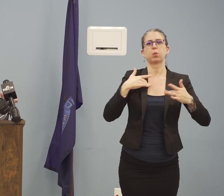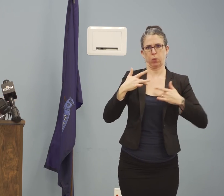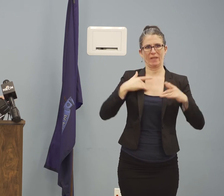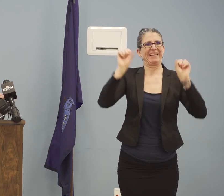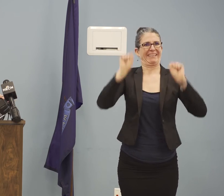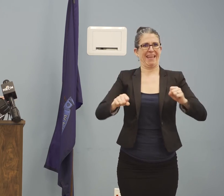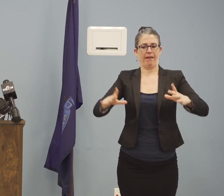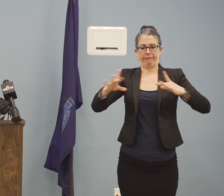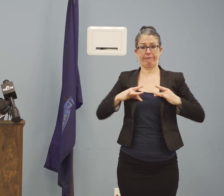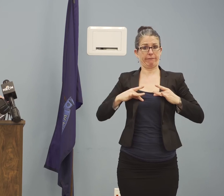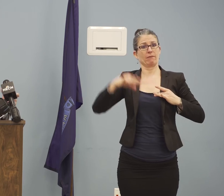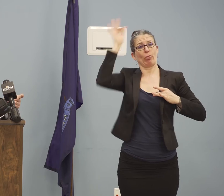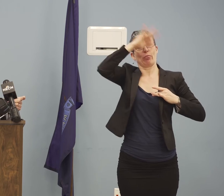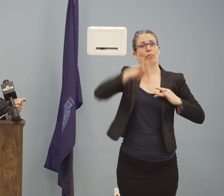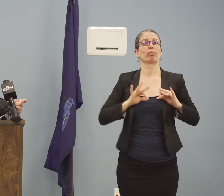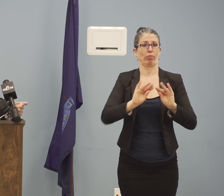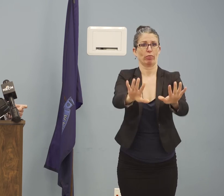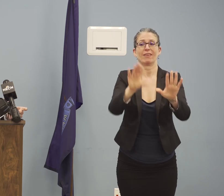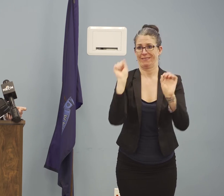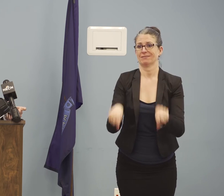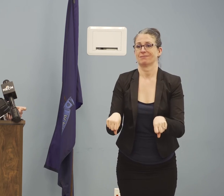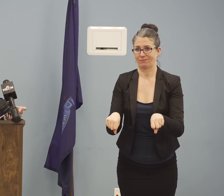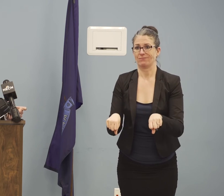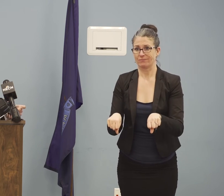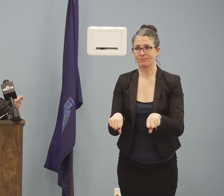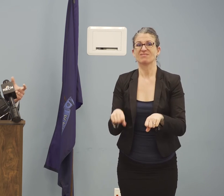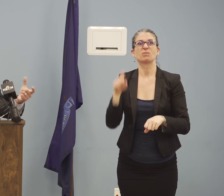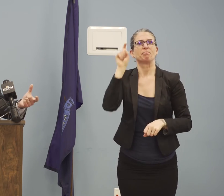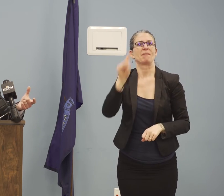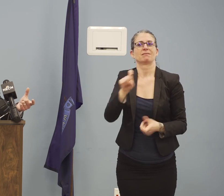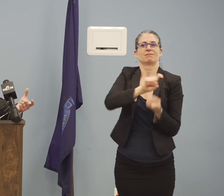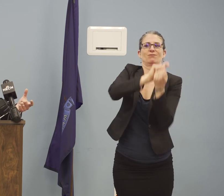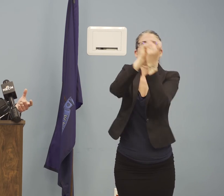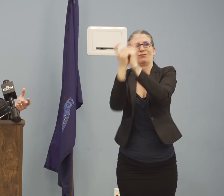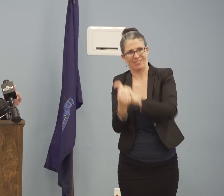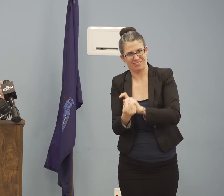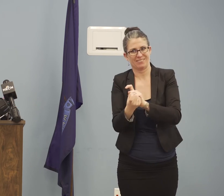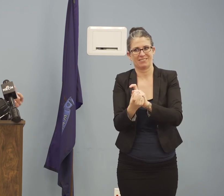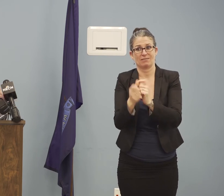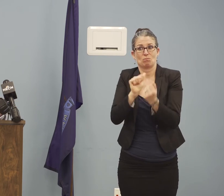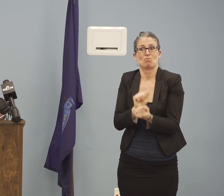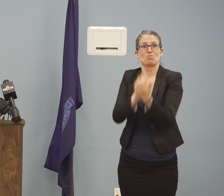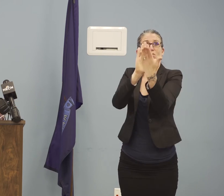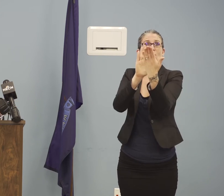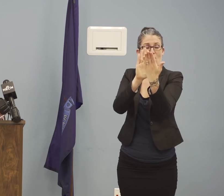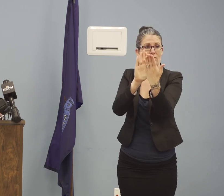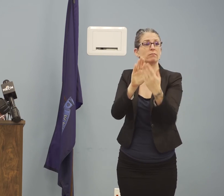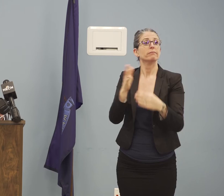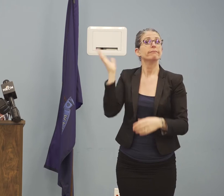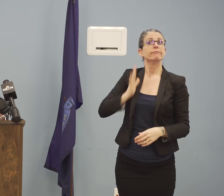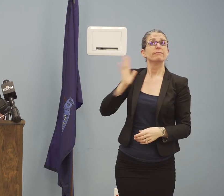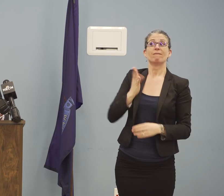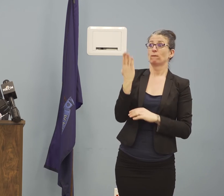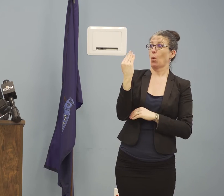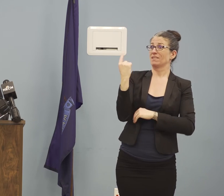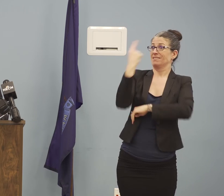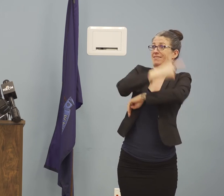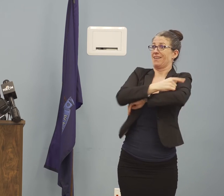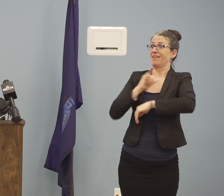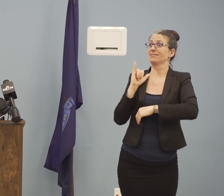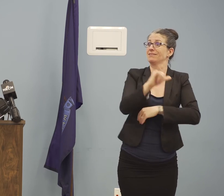investigations going from 14 days to 16 days. As you can imagine, if individuals who do not have symptoms